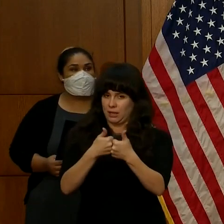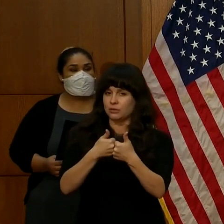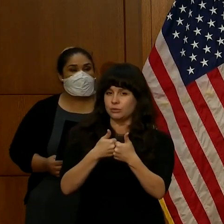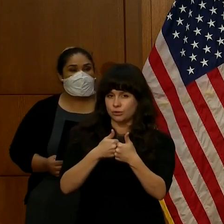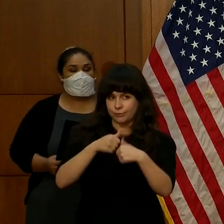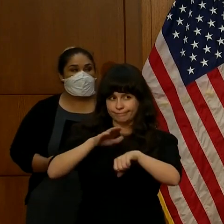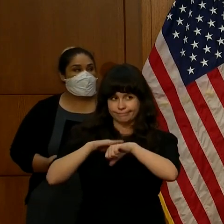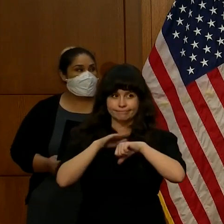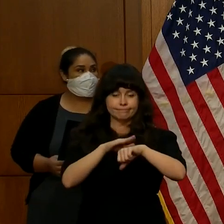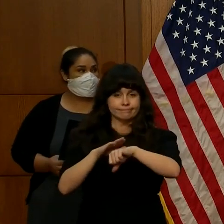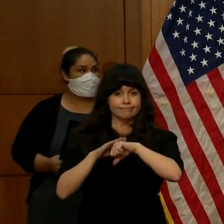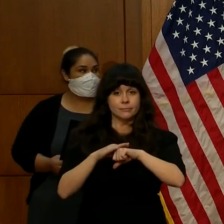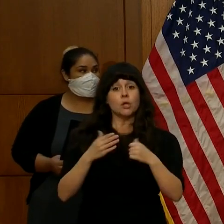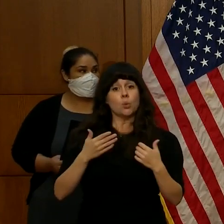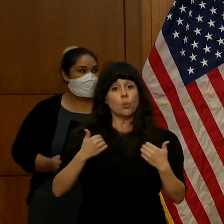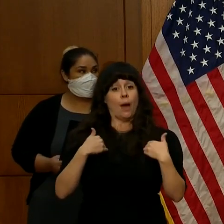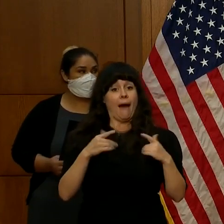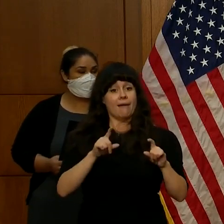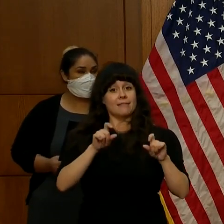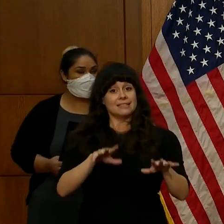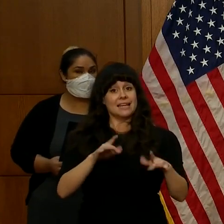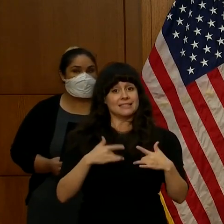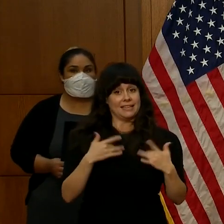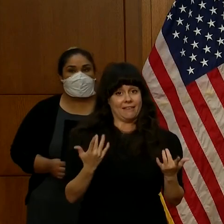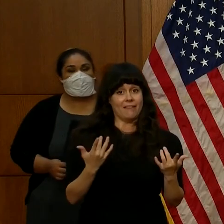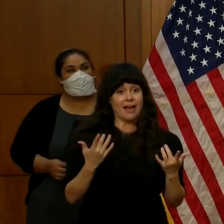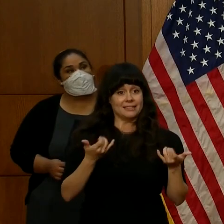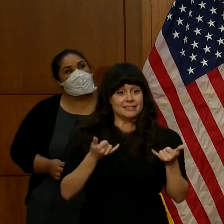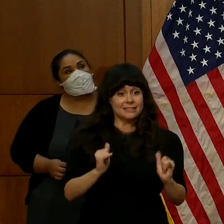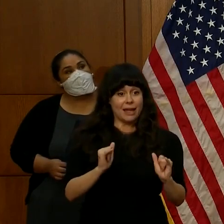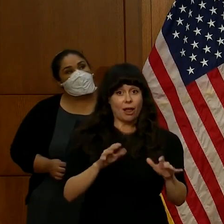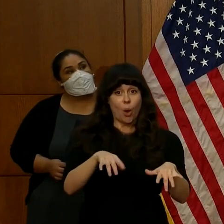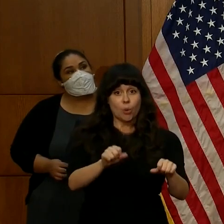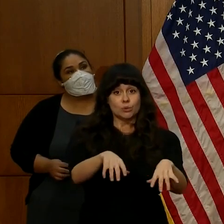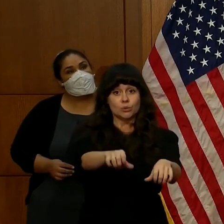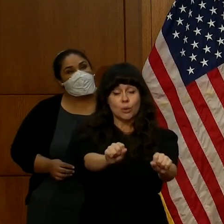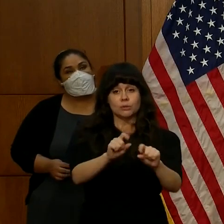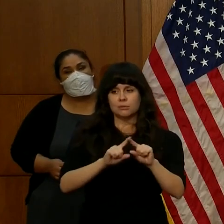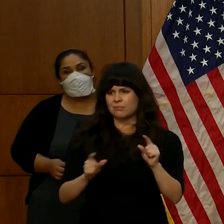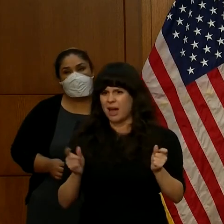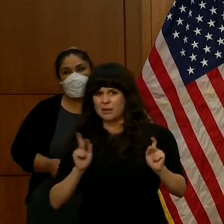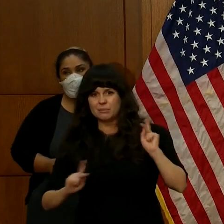having testing events, and not as many people are showing up.